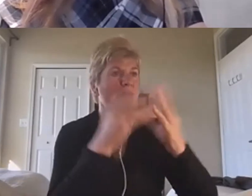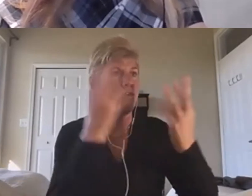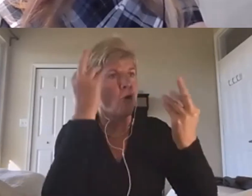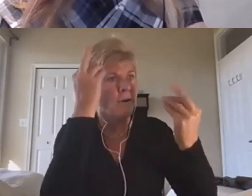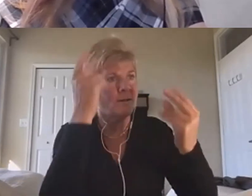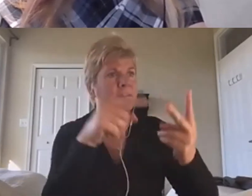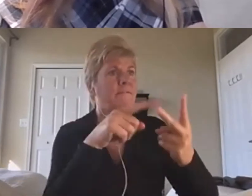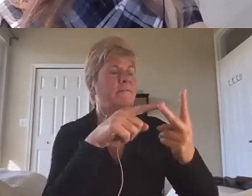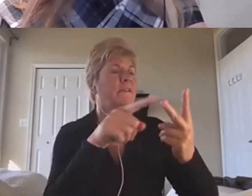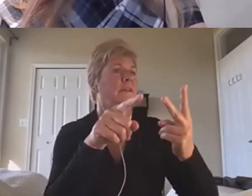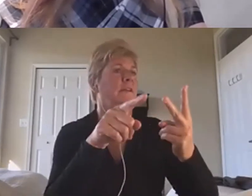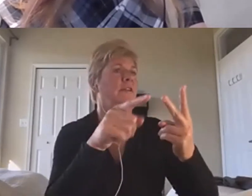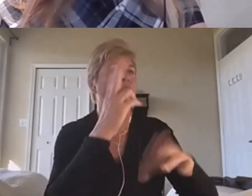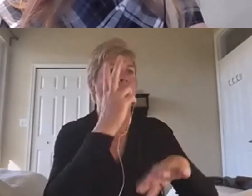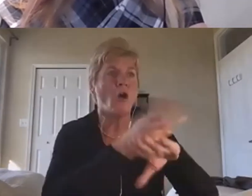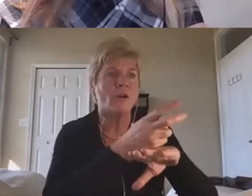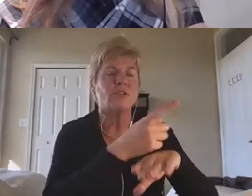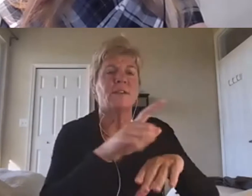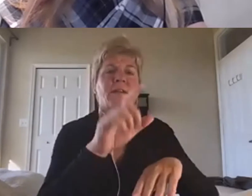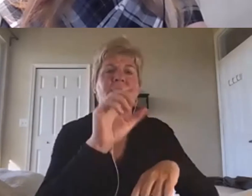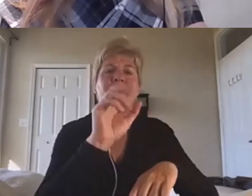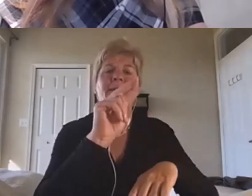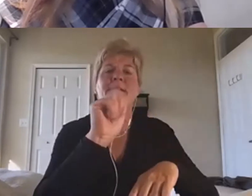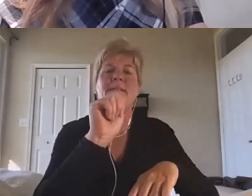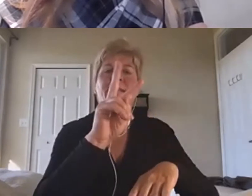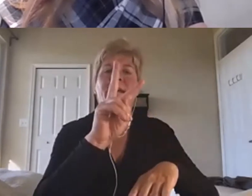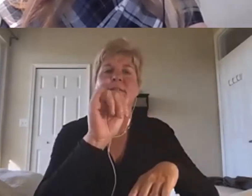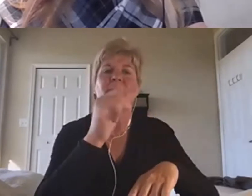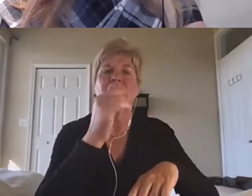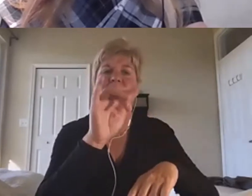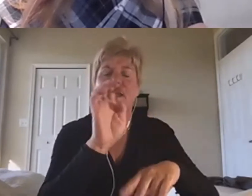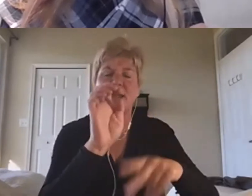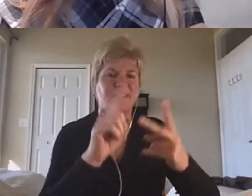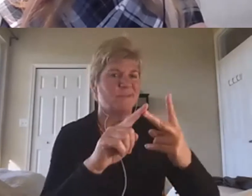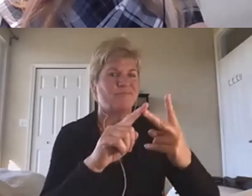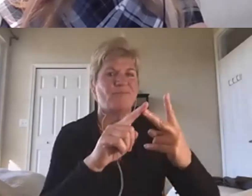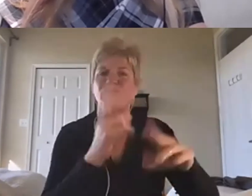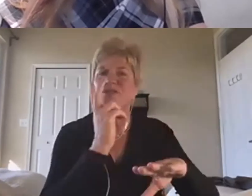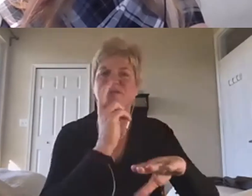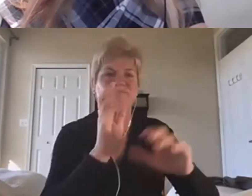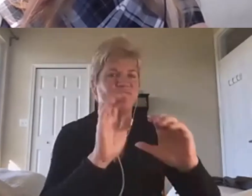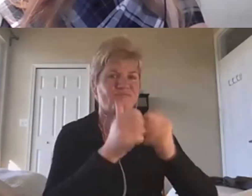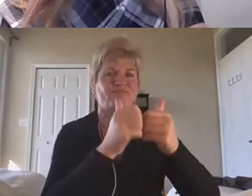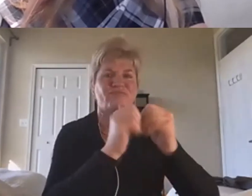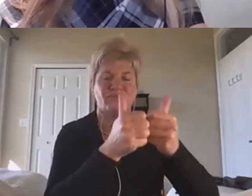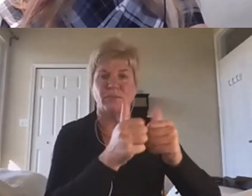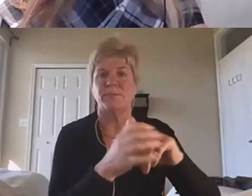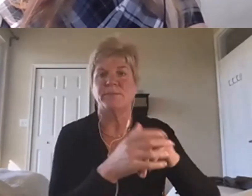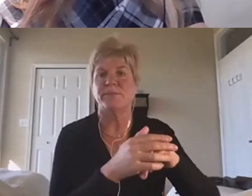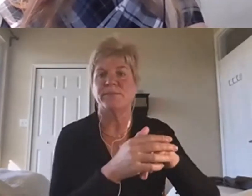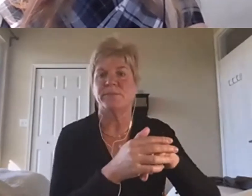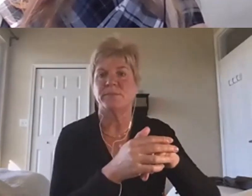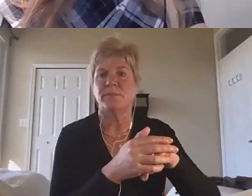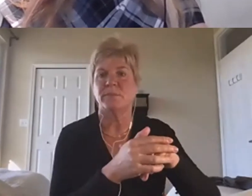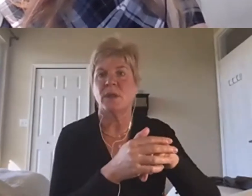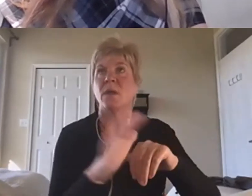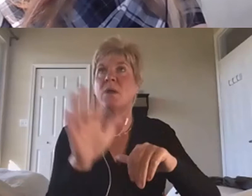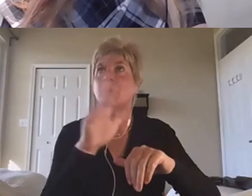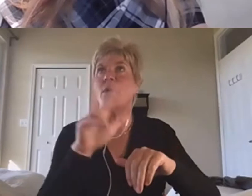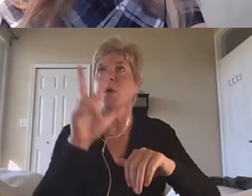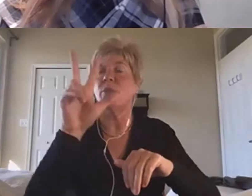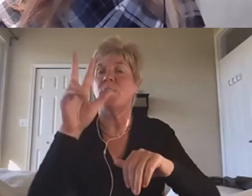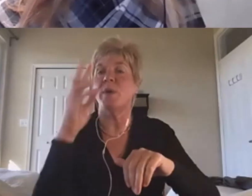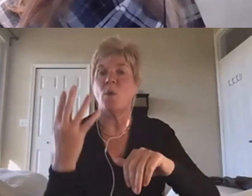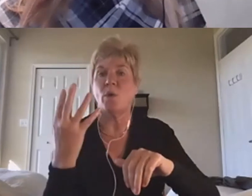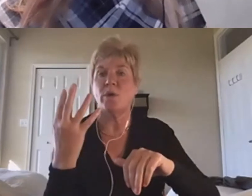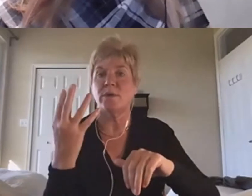navigate the job of what kinds of barriers. So, if two-thirds, if three-quarters of companies in